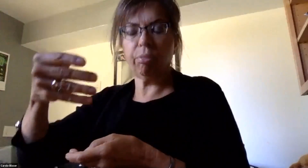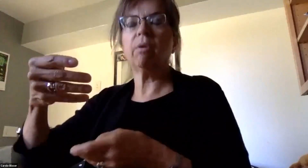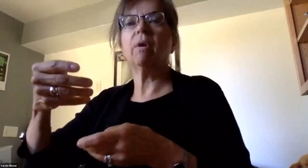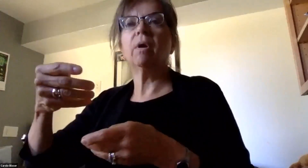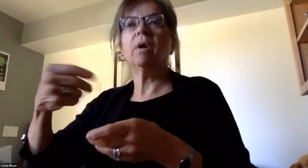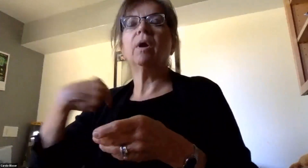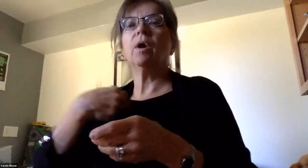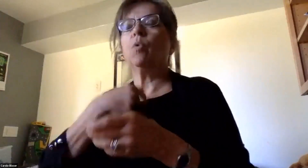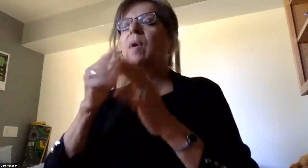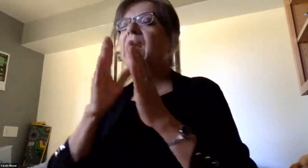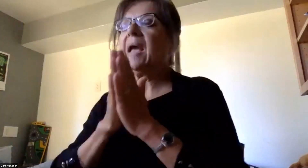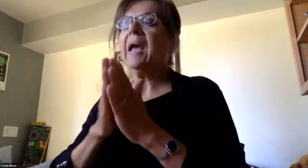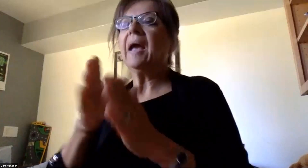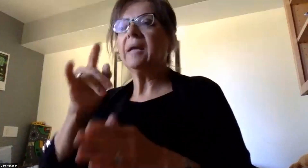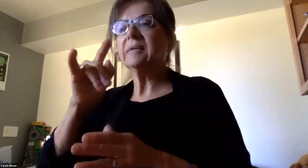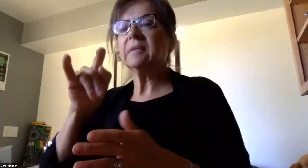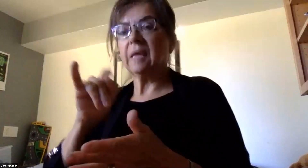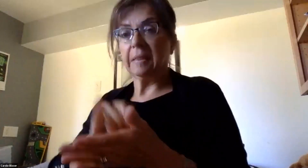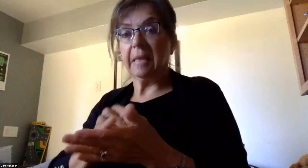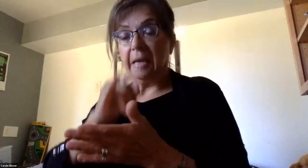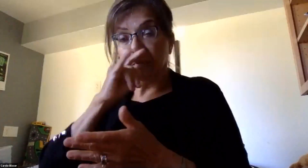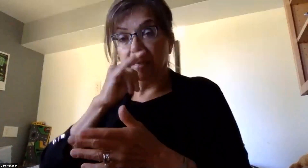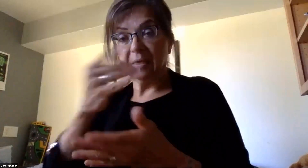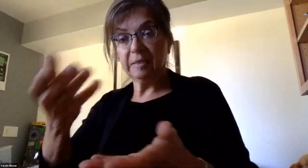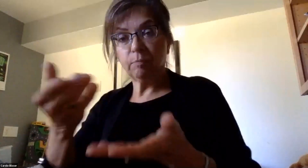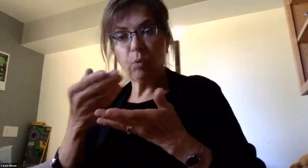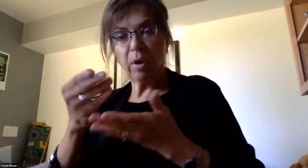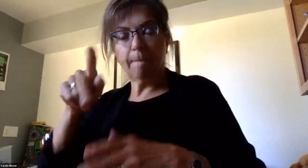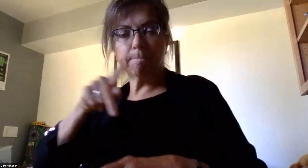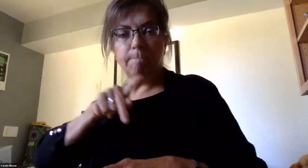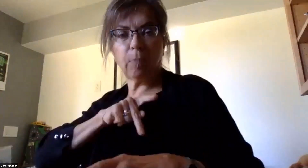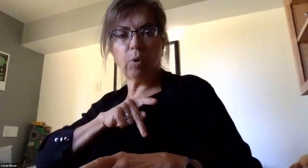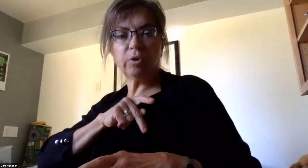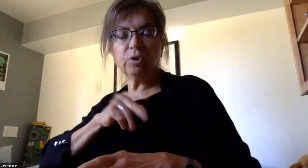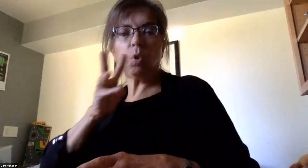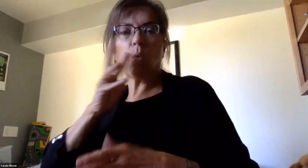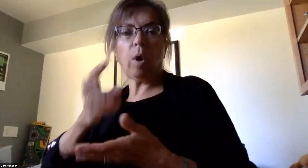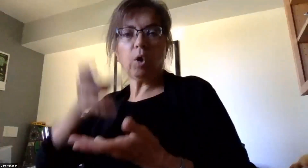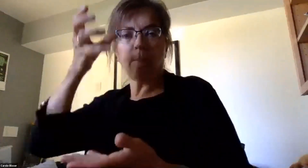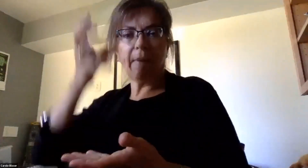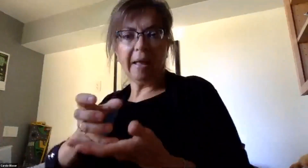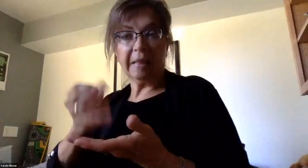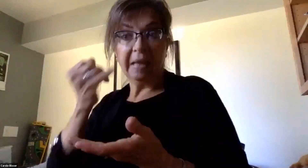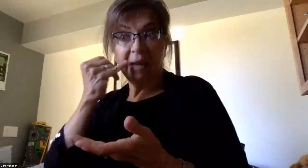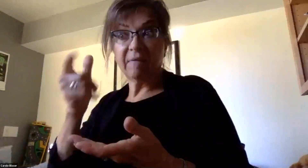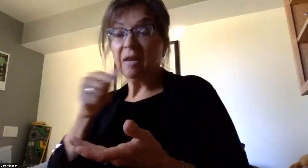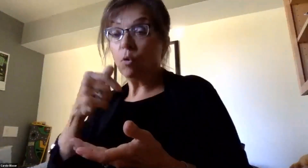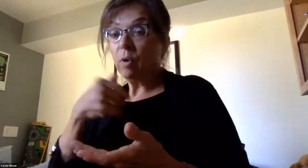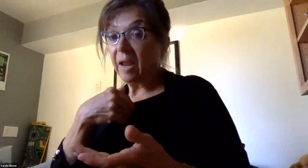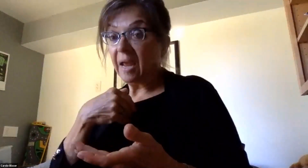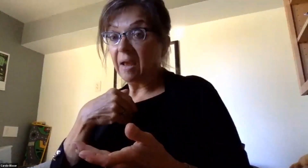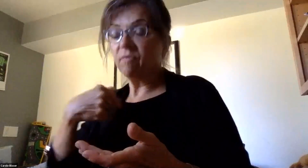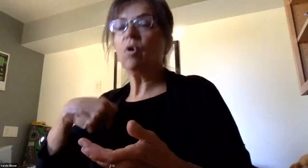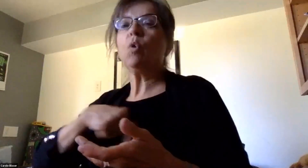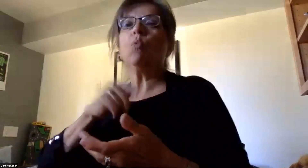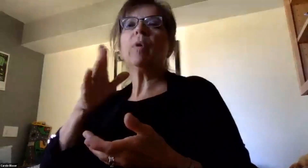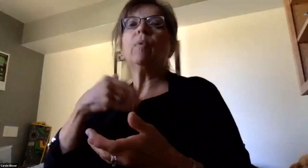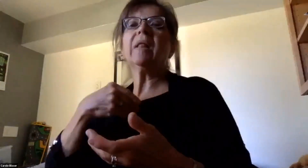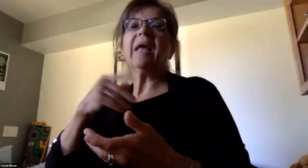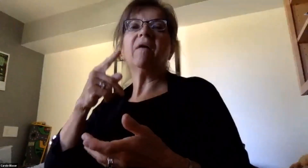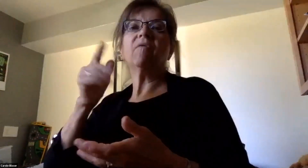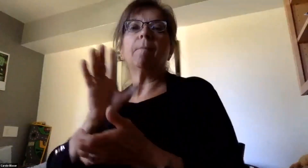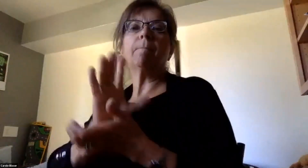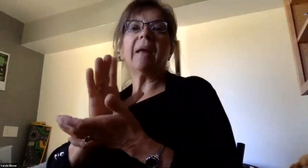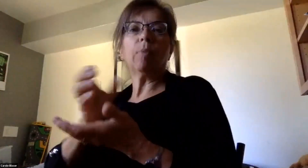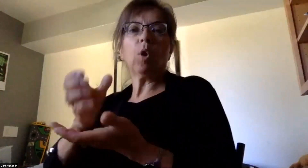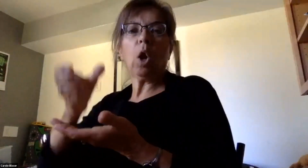personal water bottle. In cases where a student does not have a water bottle, we will also have paper cups near the water fountain